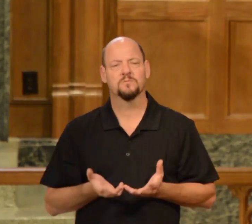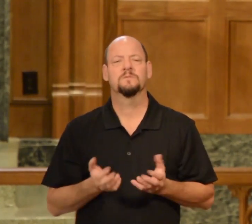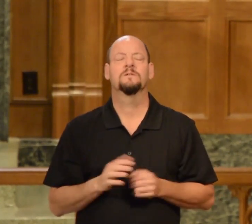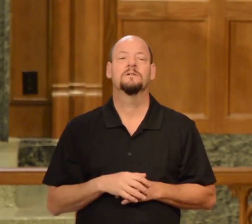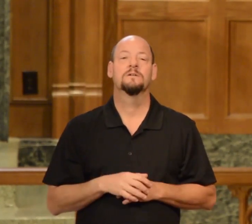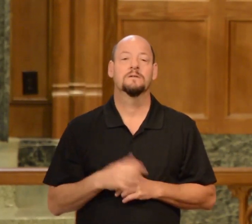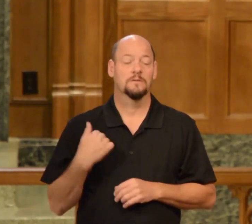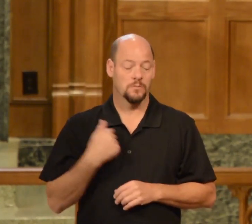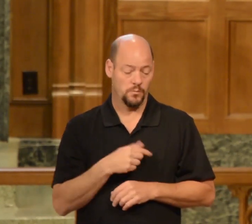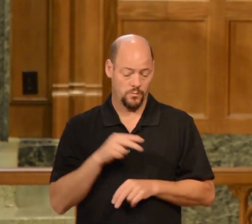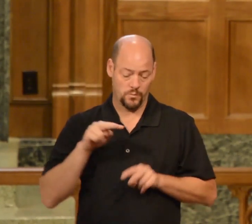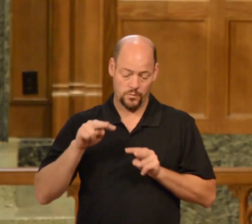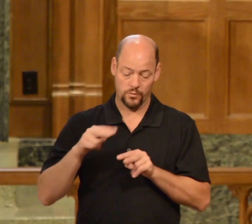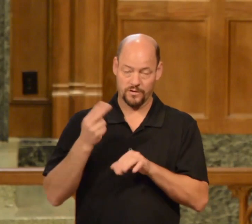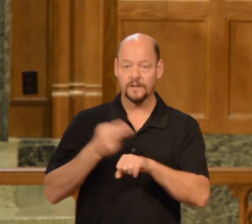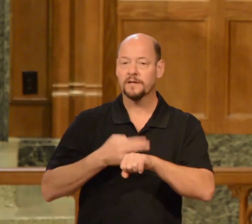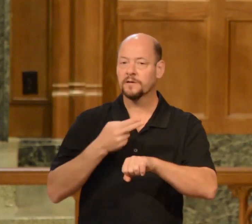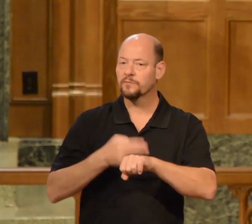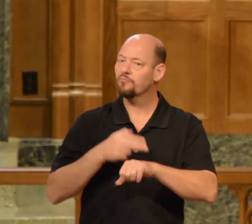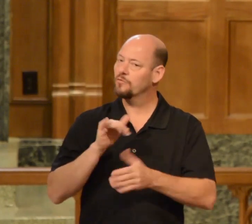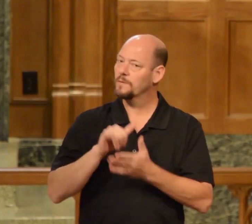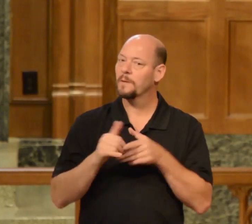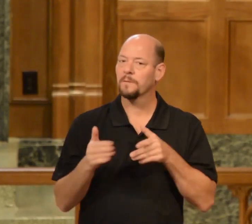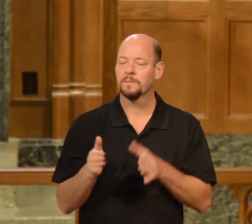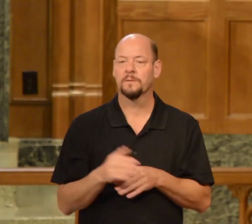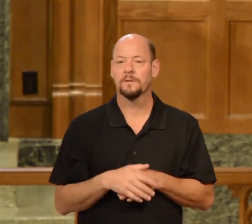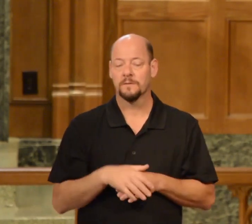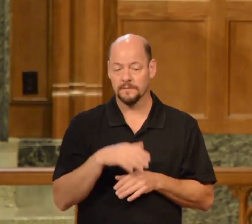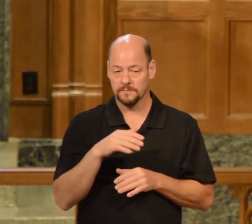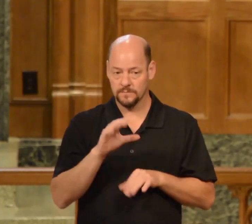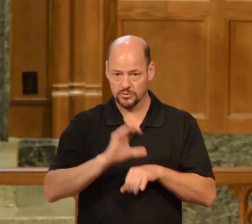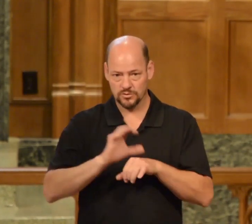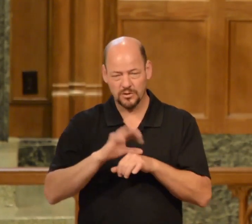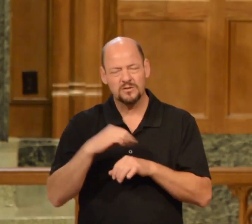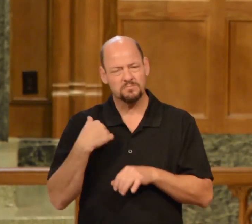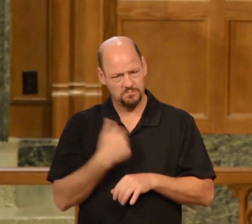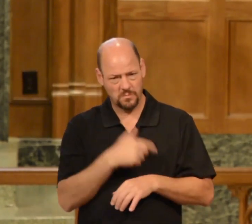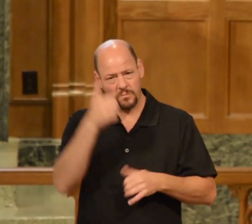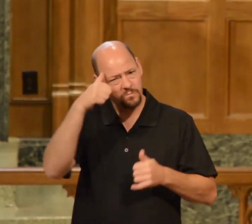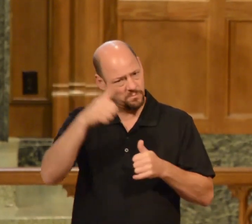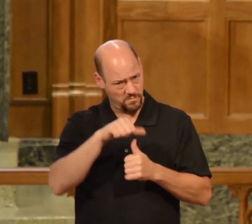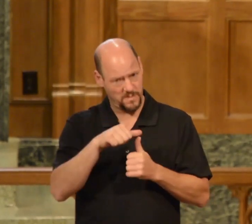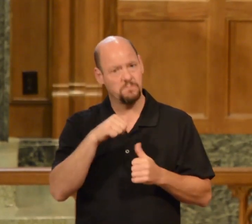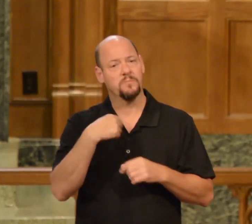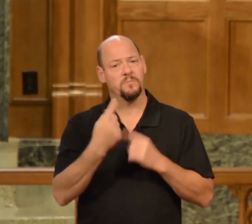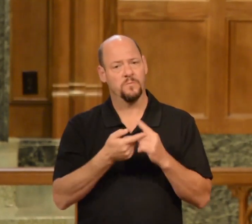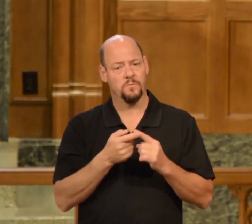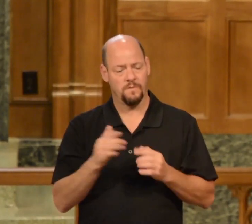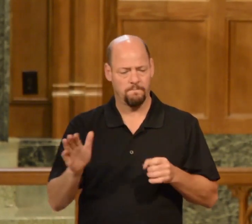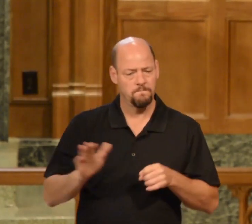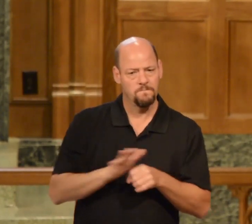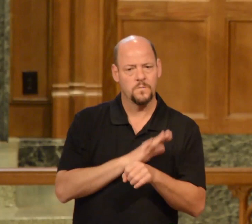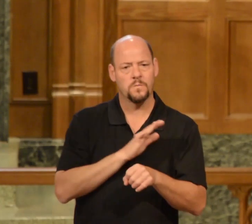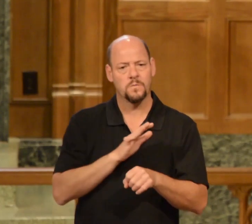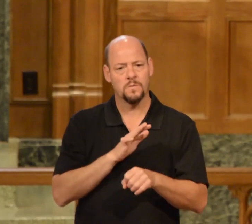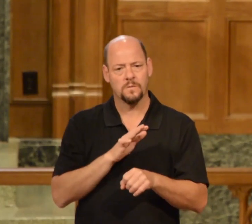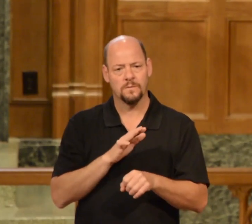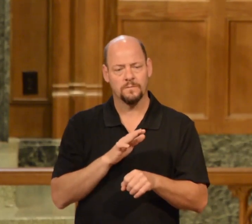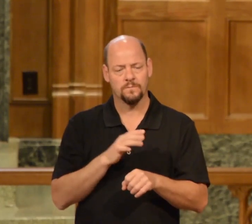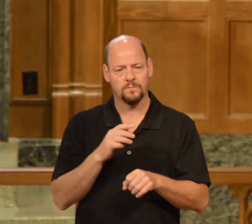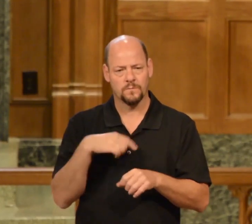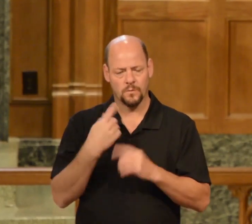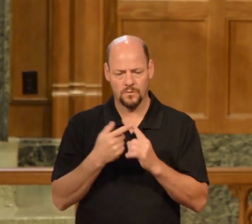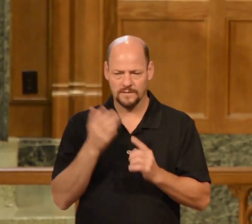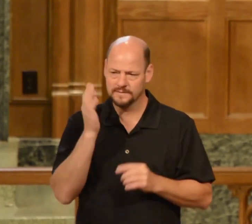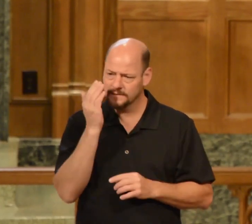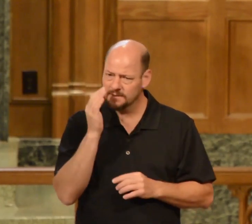we look at history this way we remember when the churches were full we remember when people were seems like